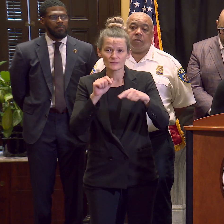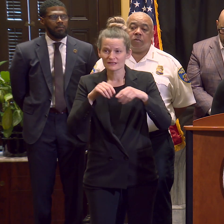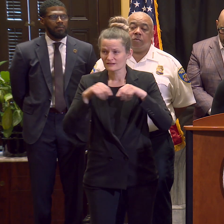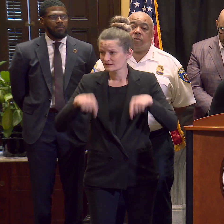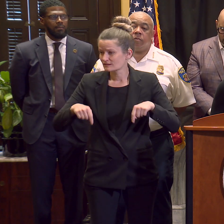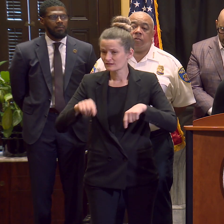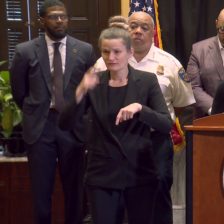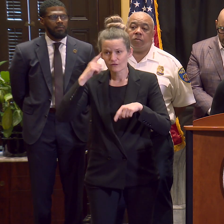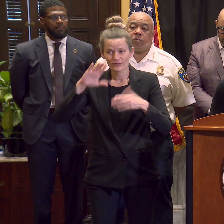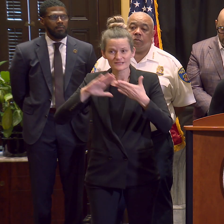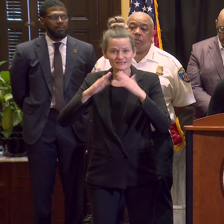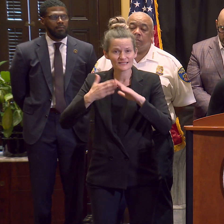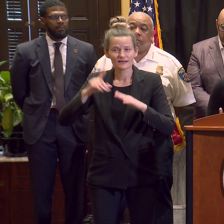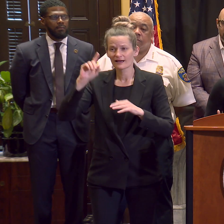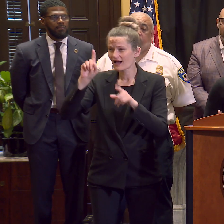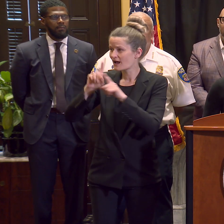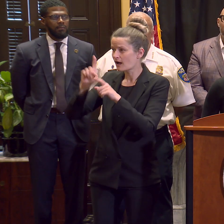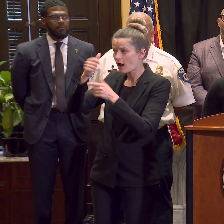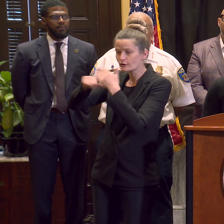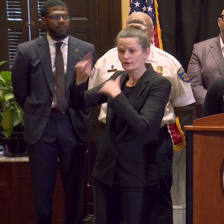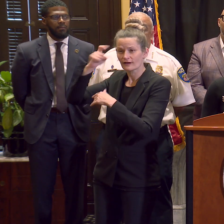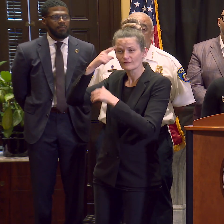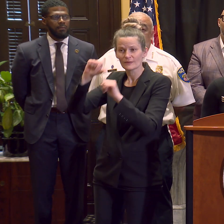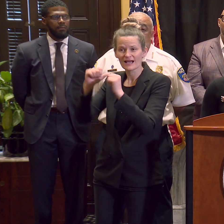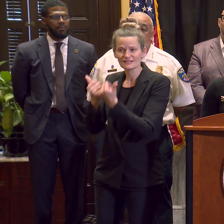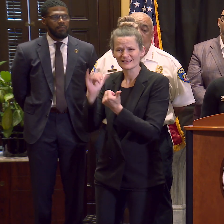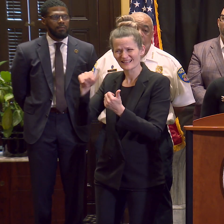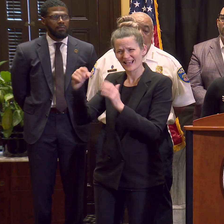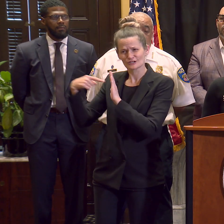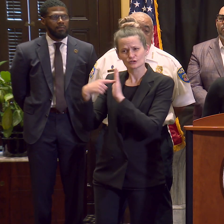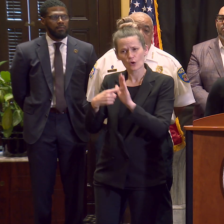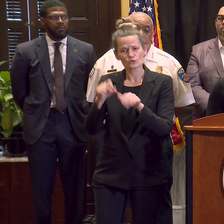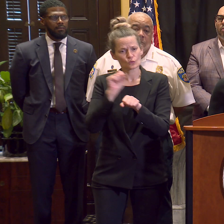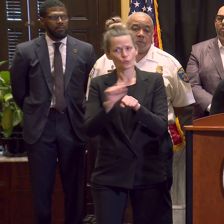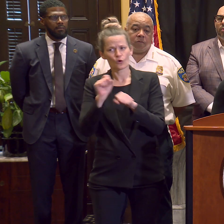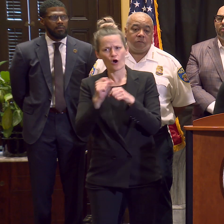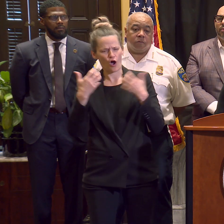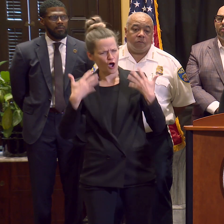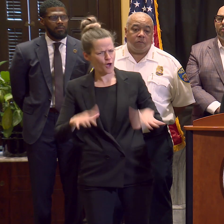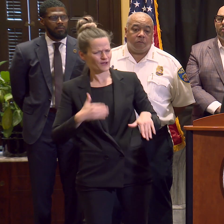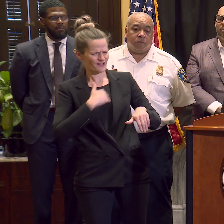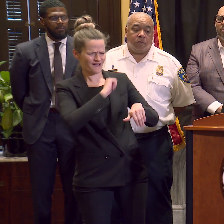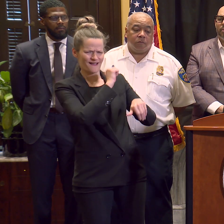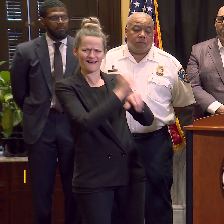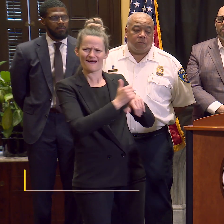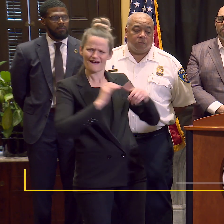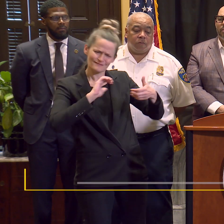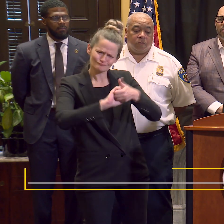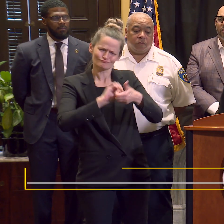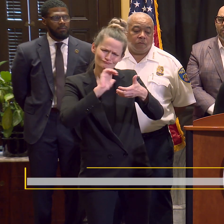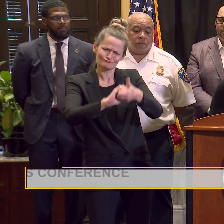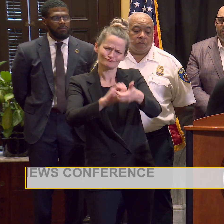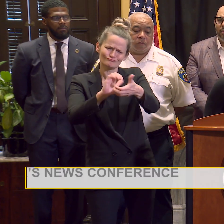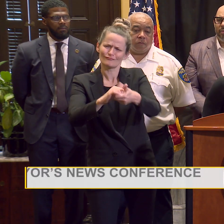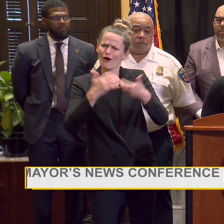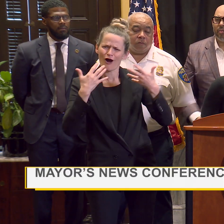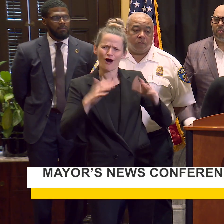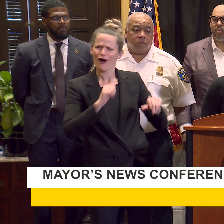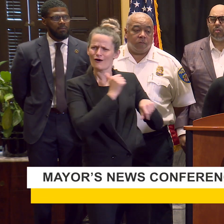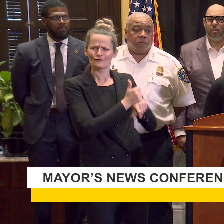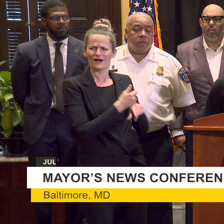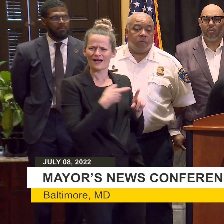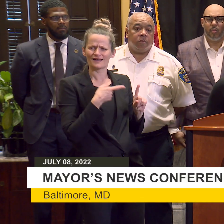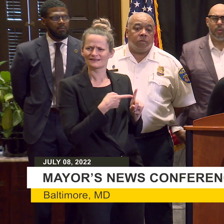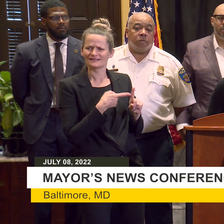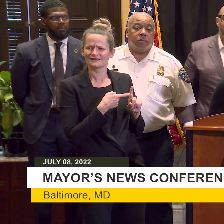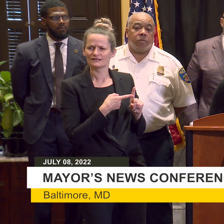media and so it shows it's a testimony to the work that's been already happening as it relates to our young people that squeegee. A few